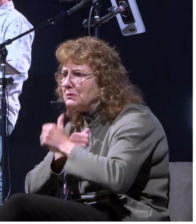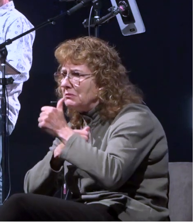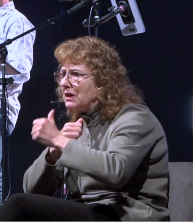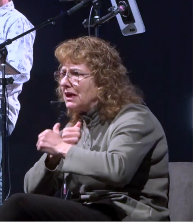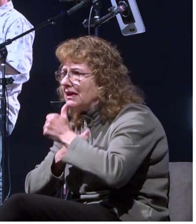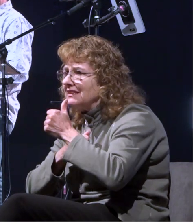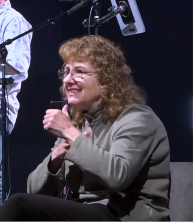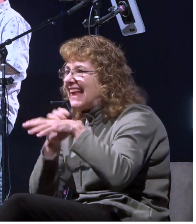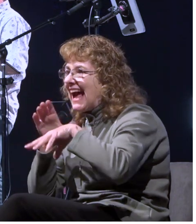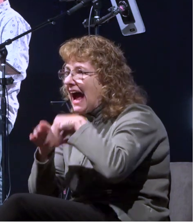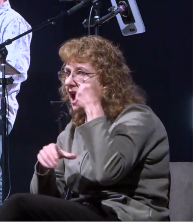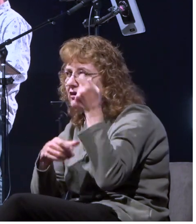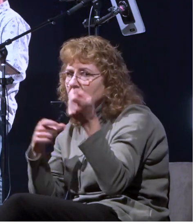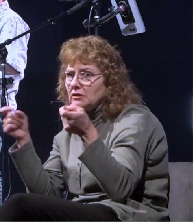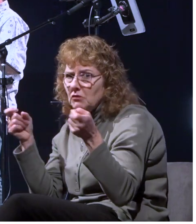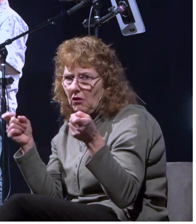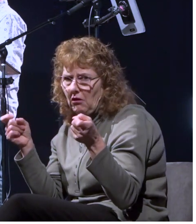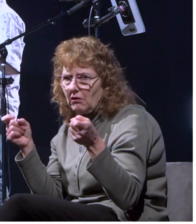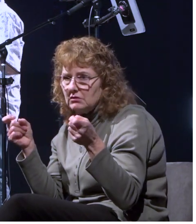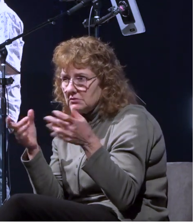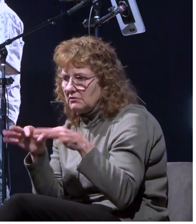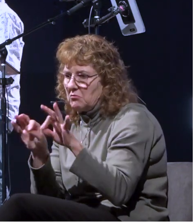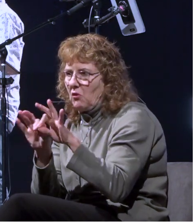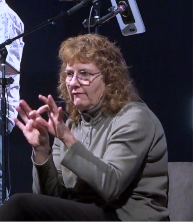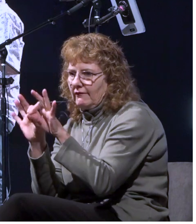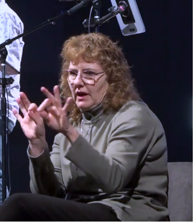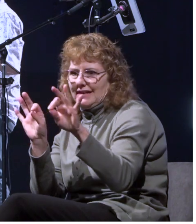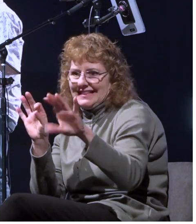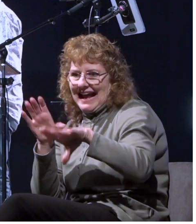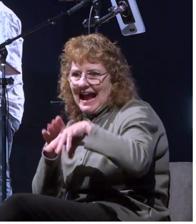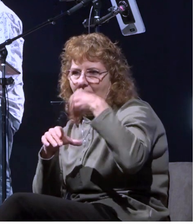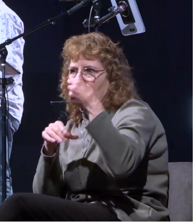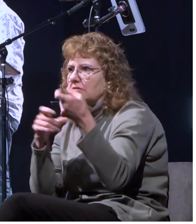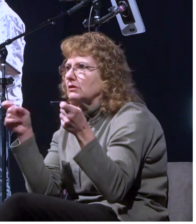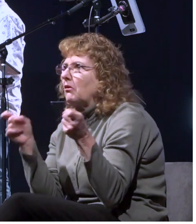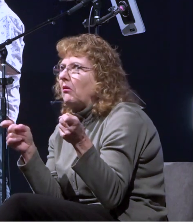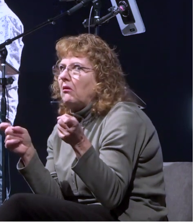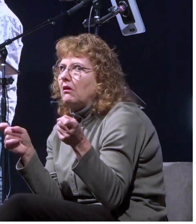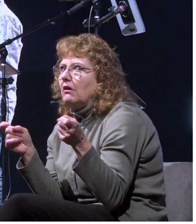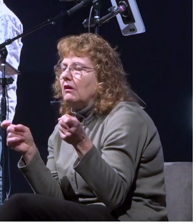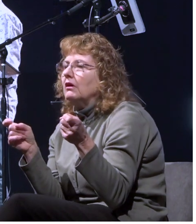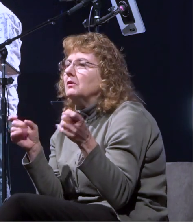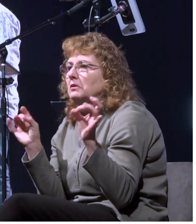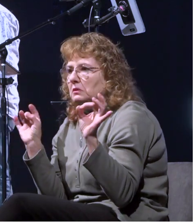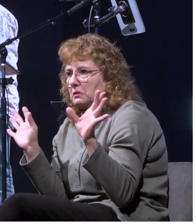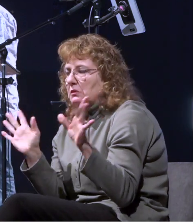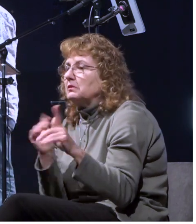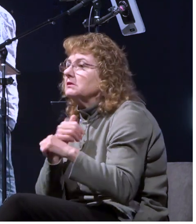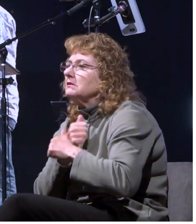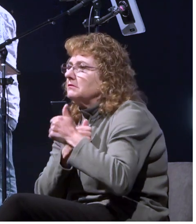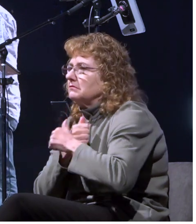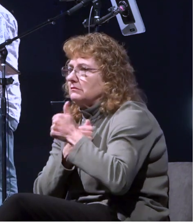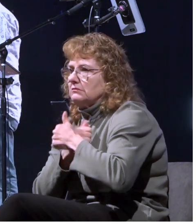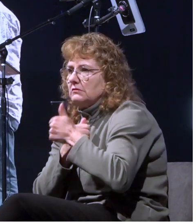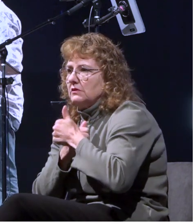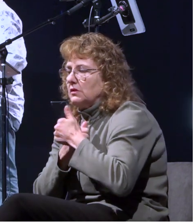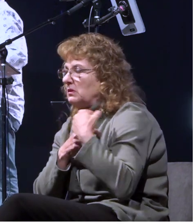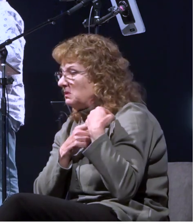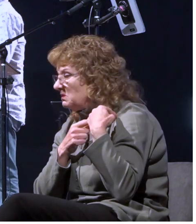it's one of the most perilous out of control journeys of paul's life and